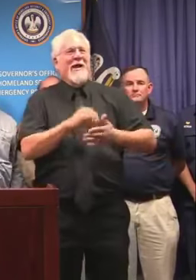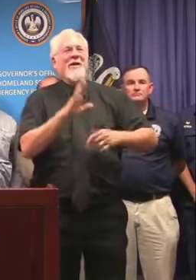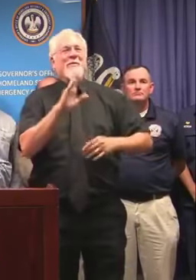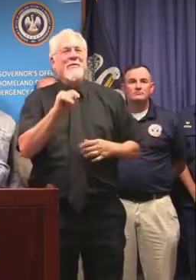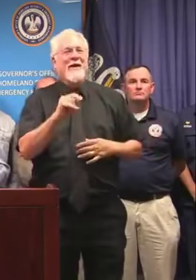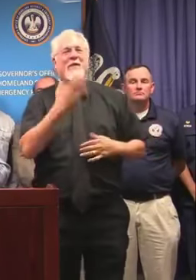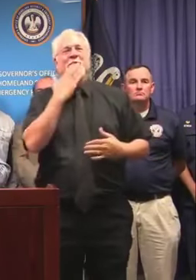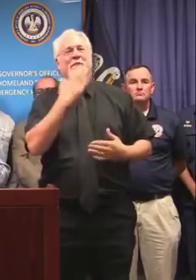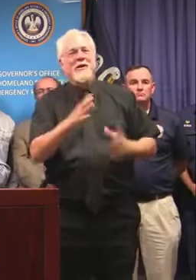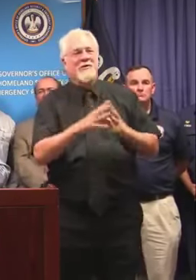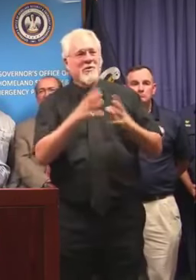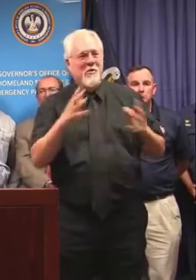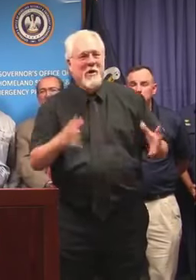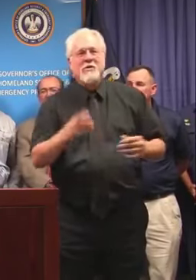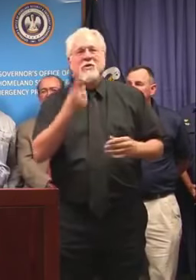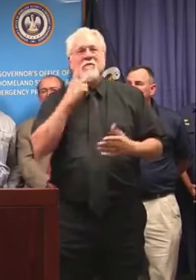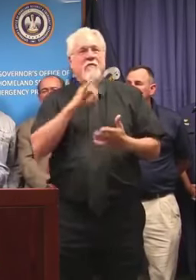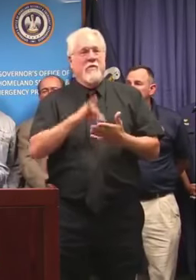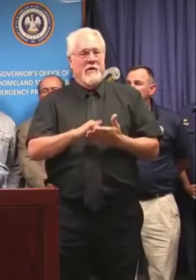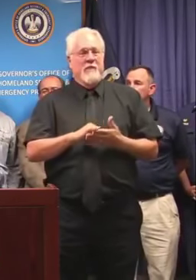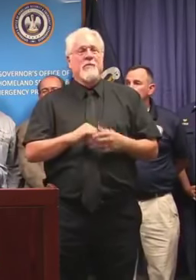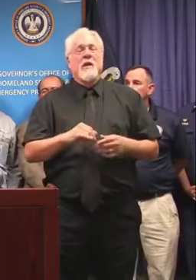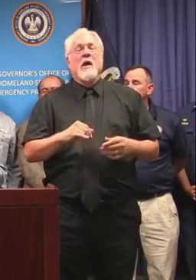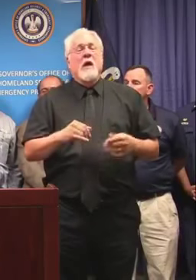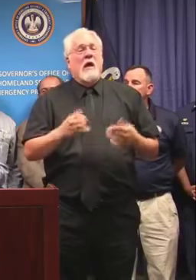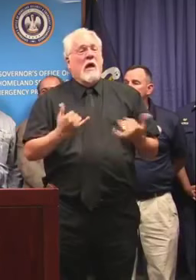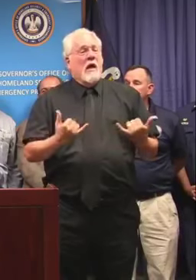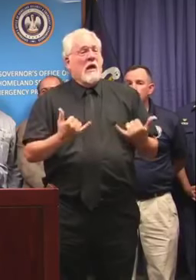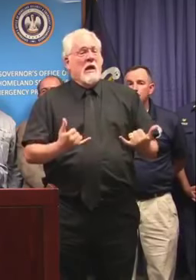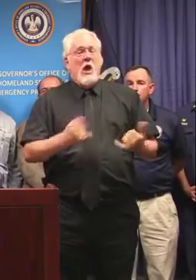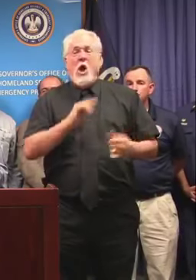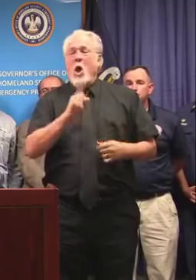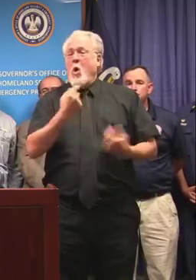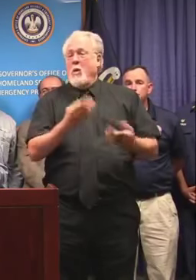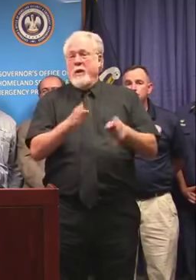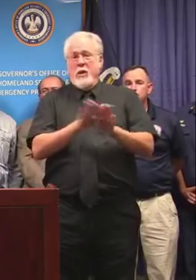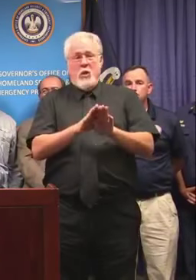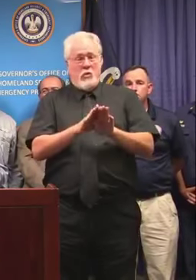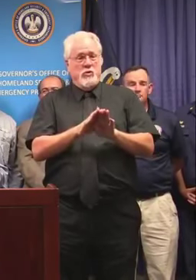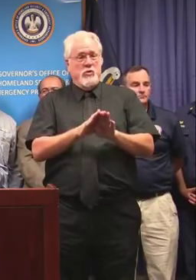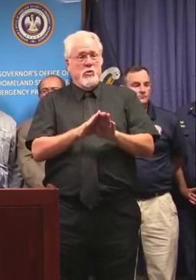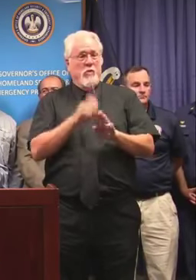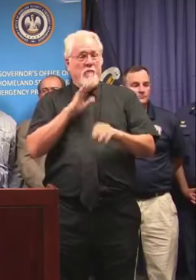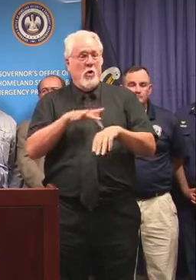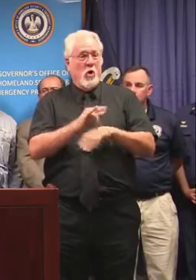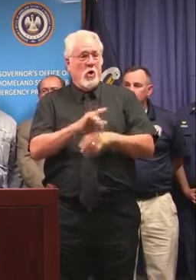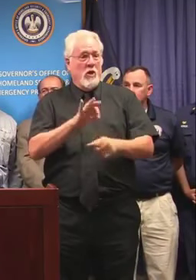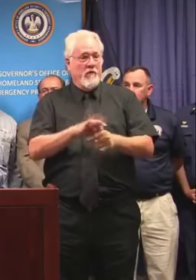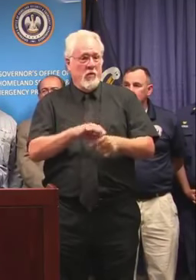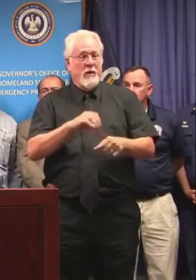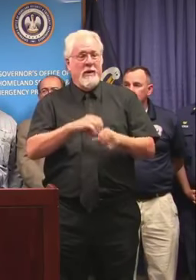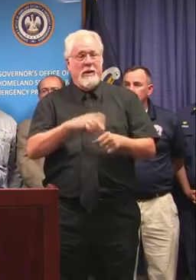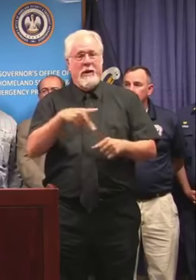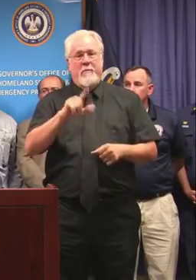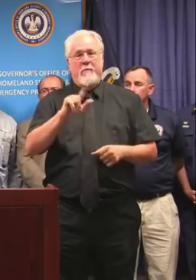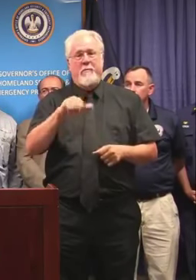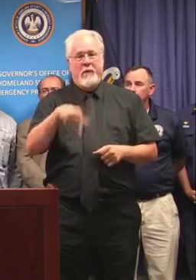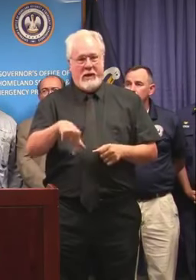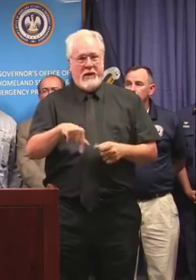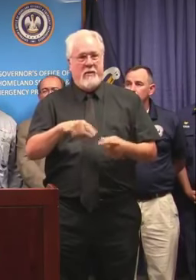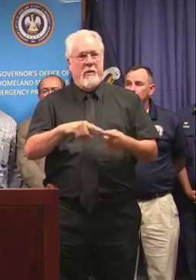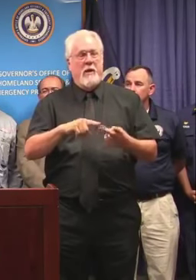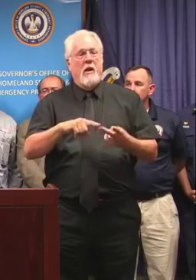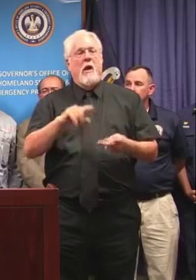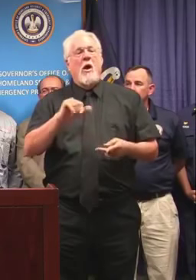But thank you very much. At this time, the only closure of an early voting site is in Plaquemines Parish at Point